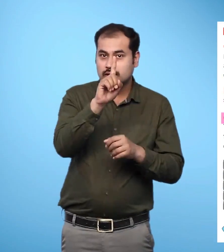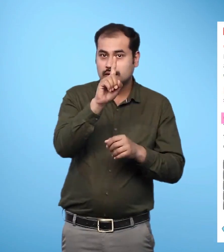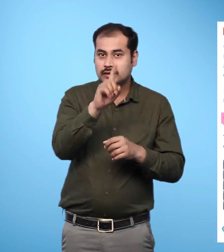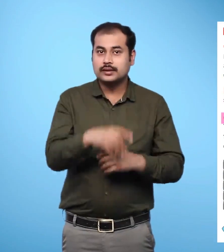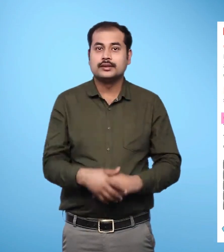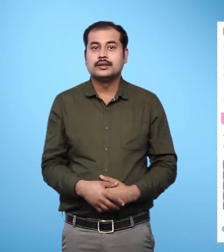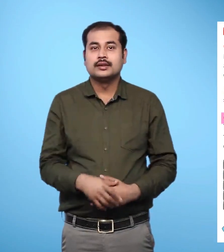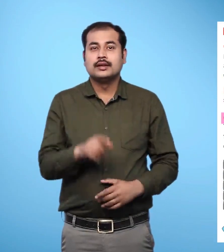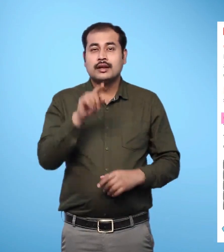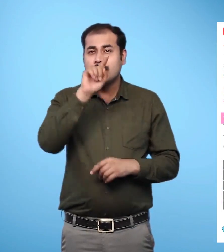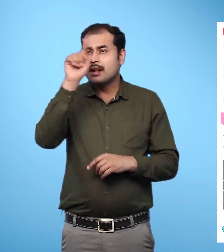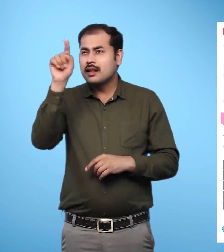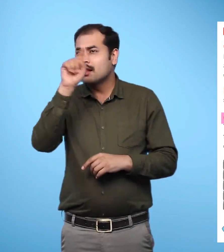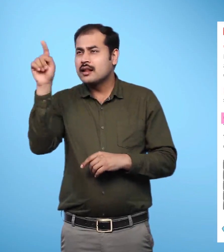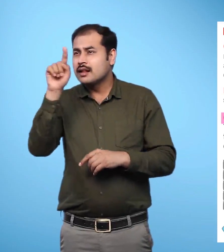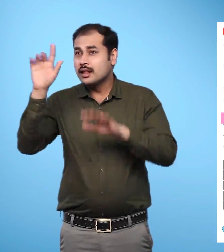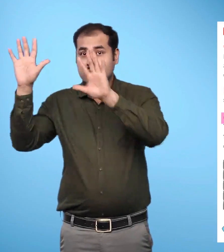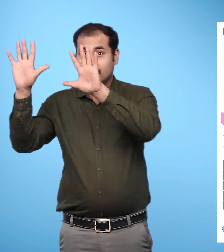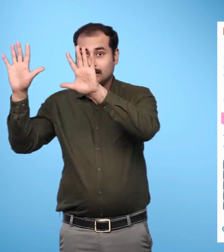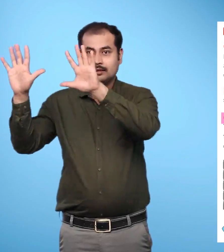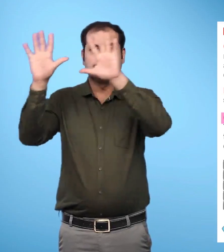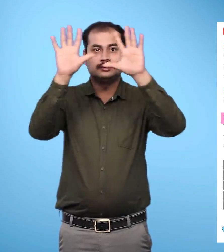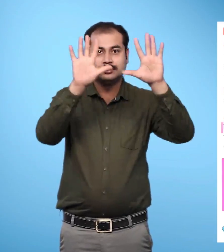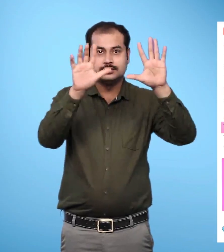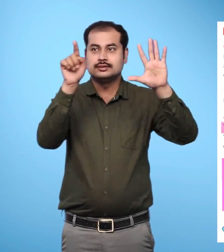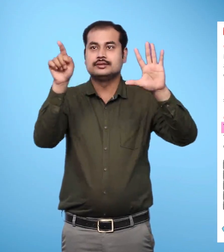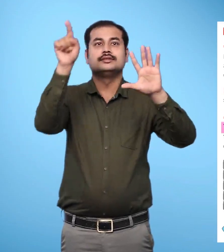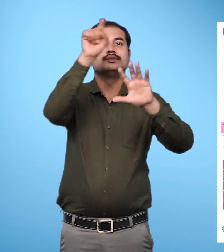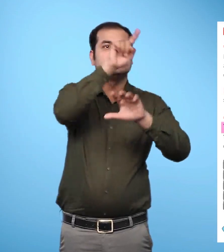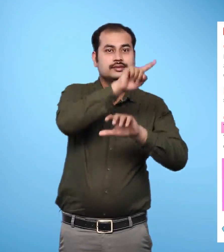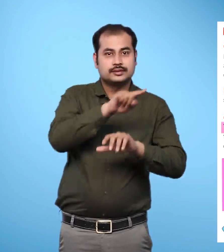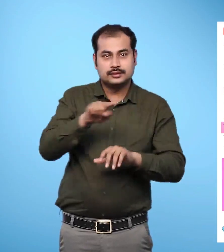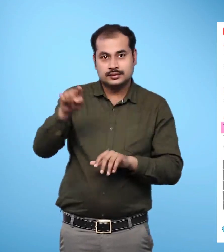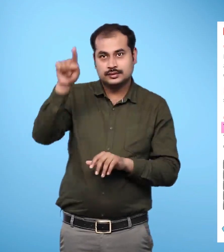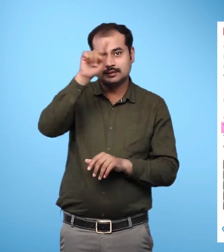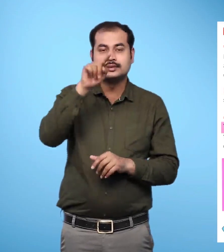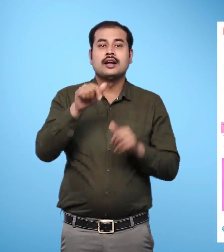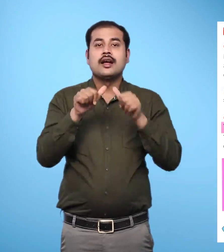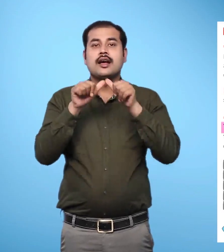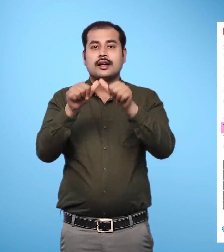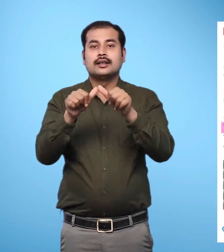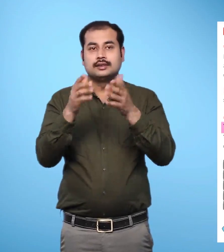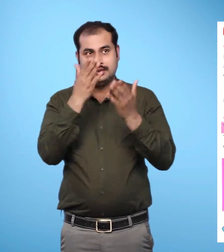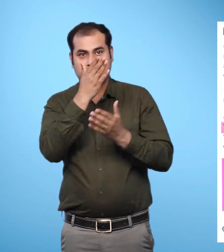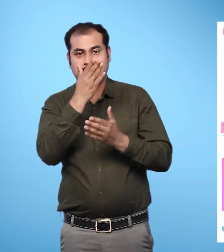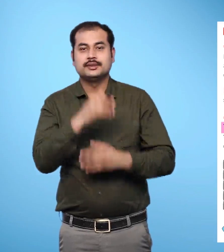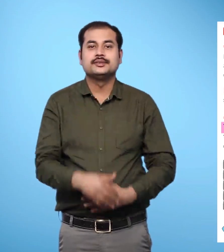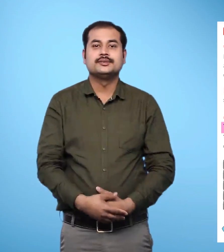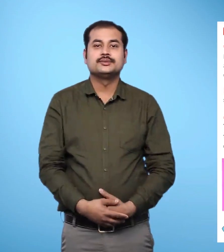Make a group of 10 turnips. This question is solved as an example and the